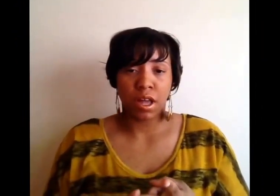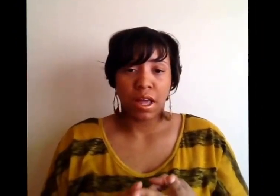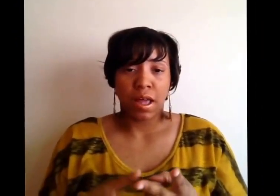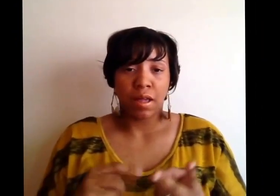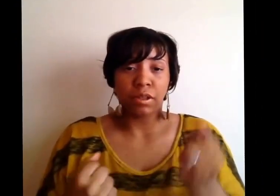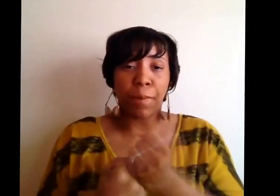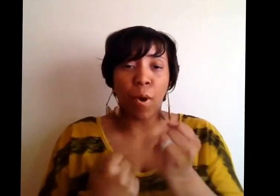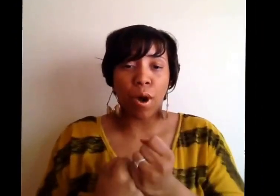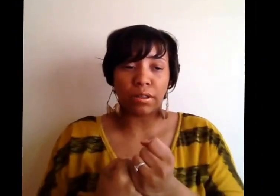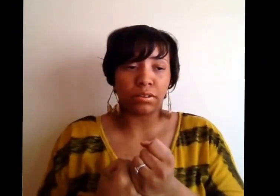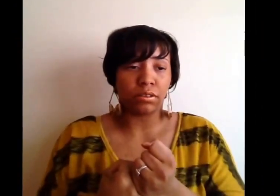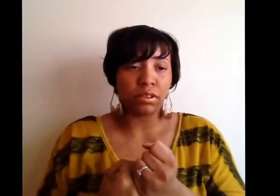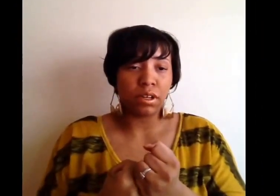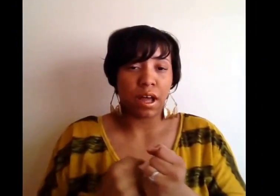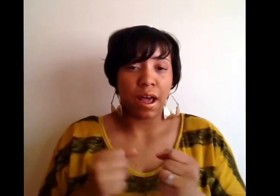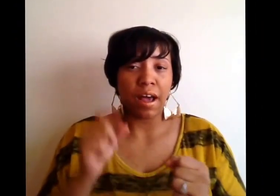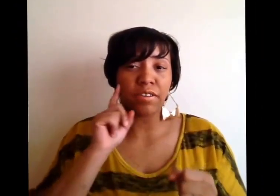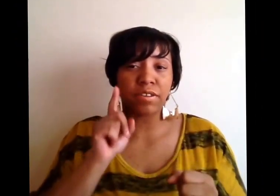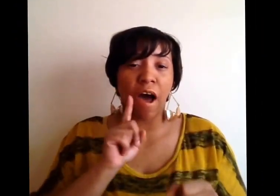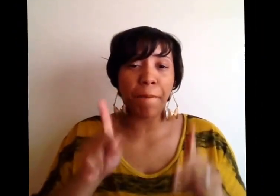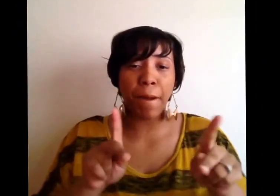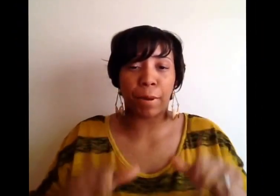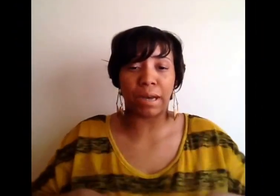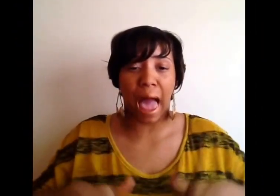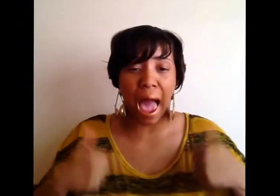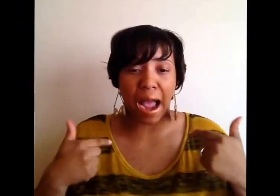The point is deaf people's lives.